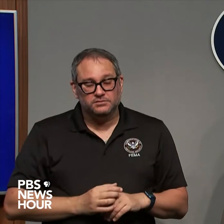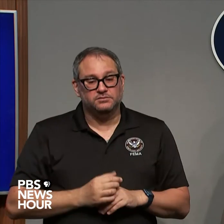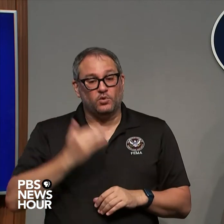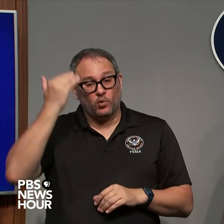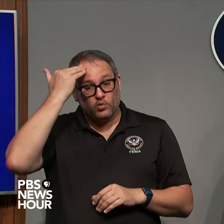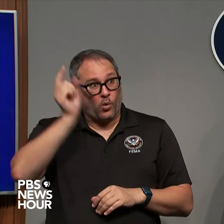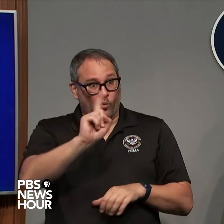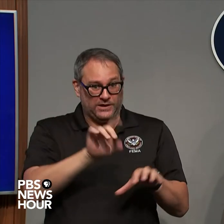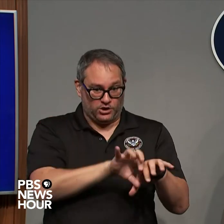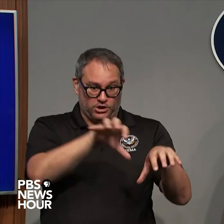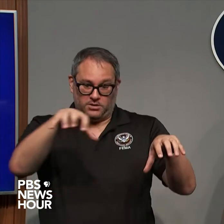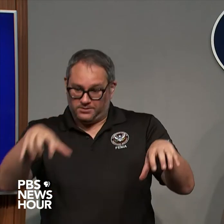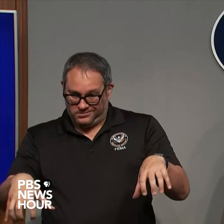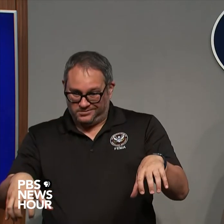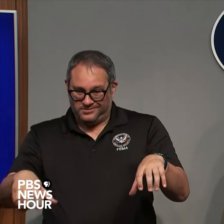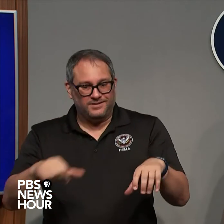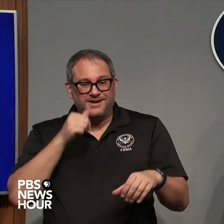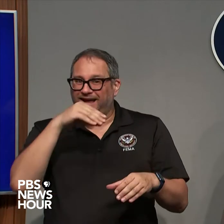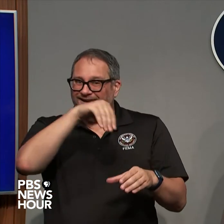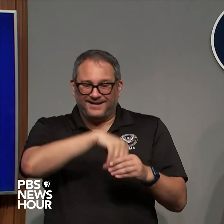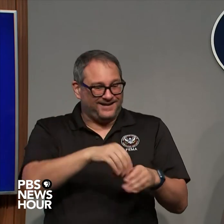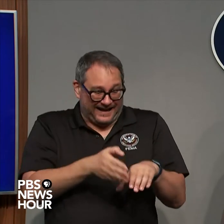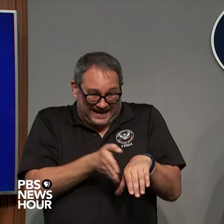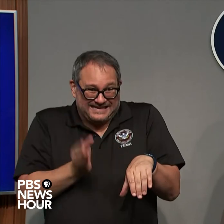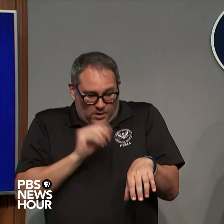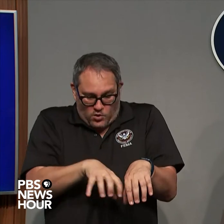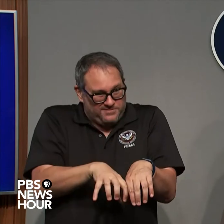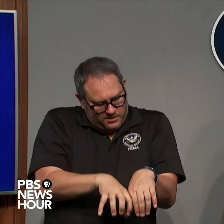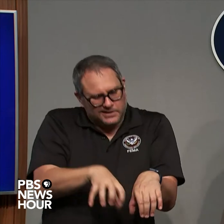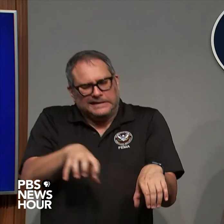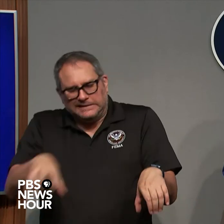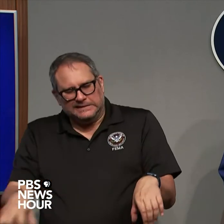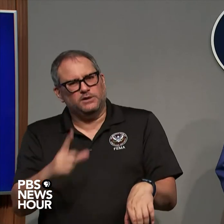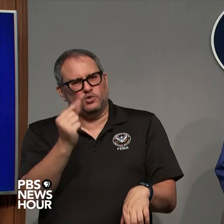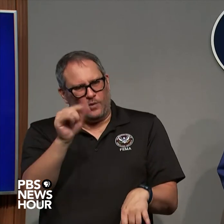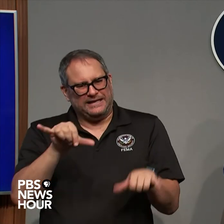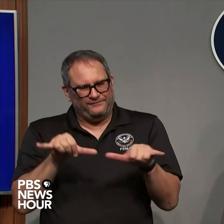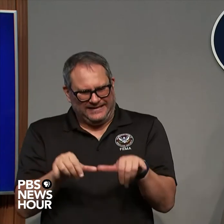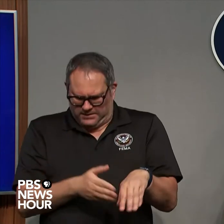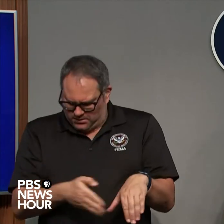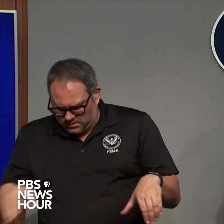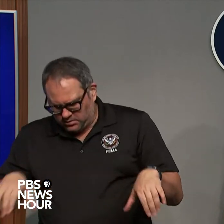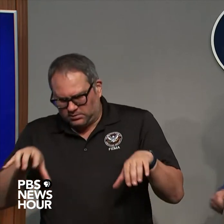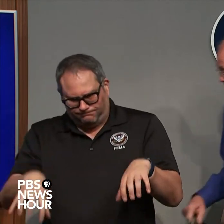not in the house and if we could do that we can save some lives so help us get that message out so it's the